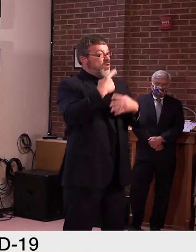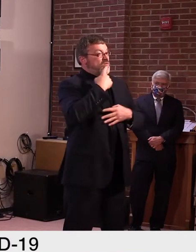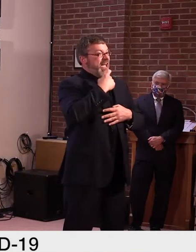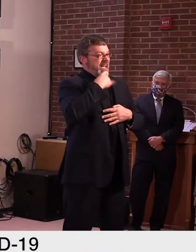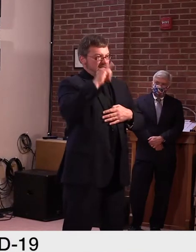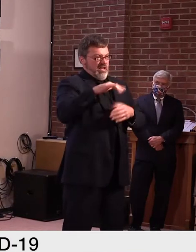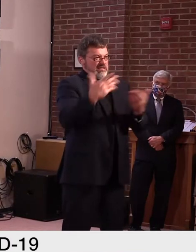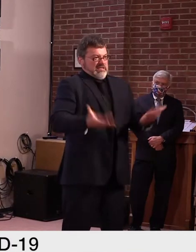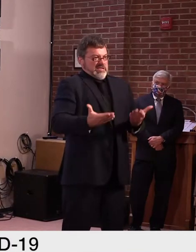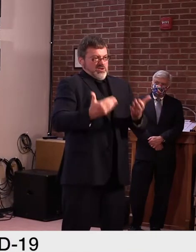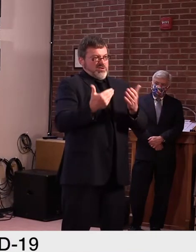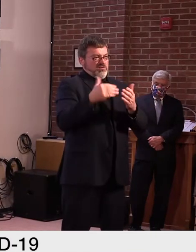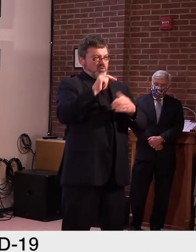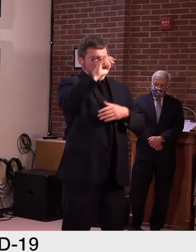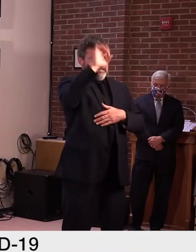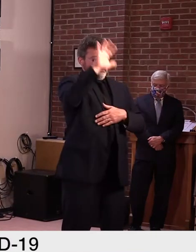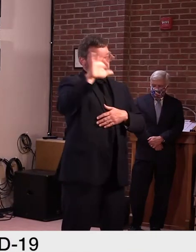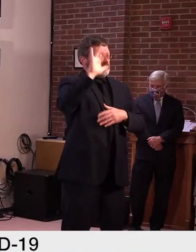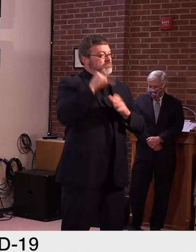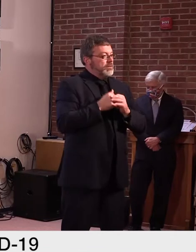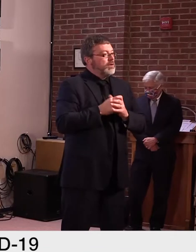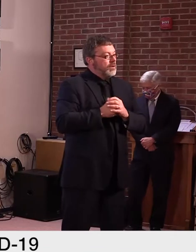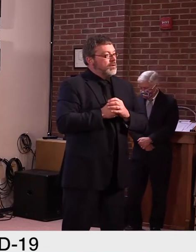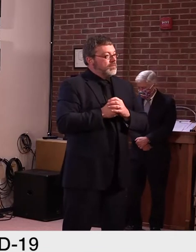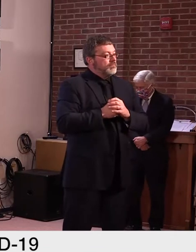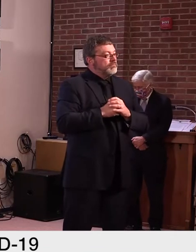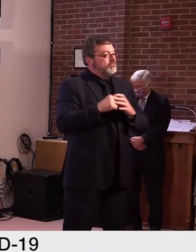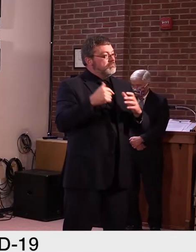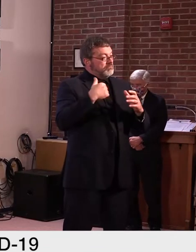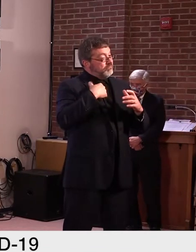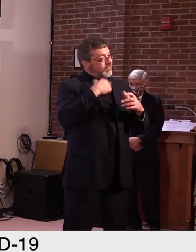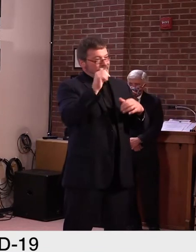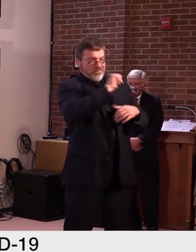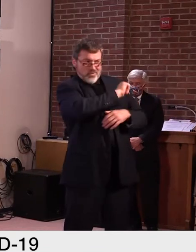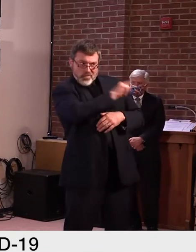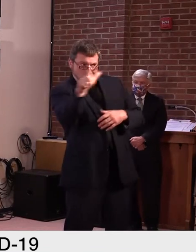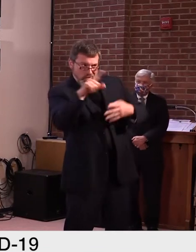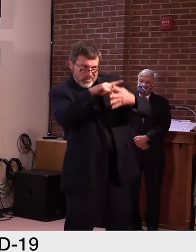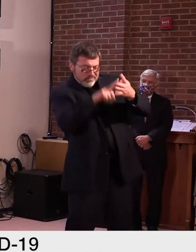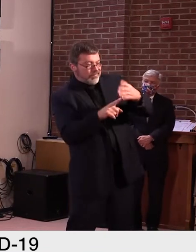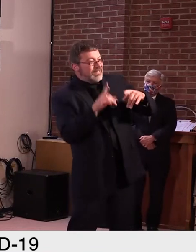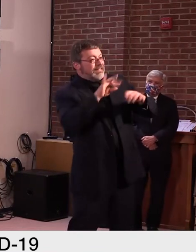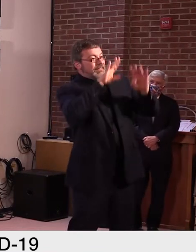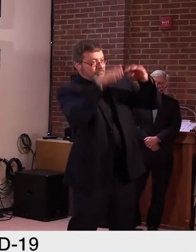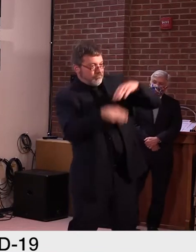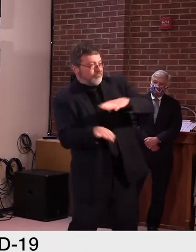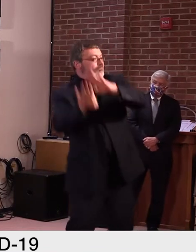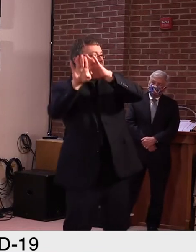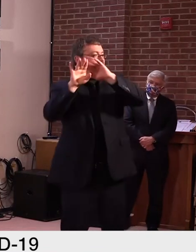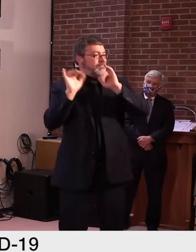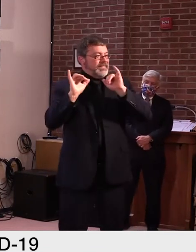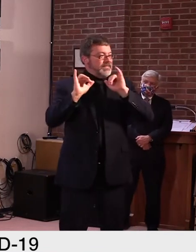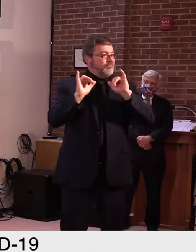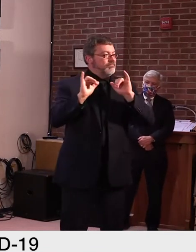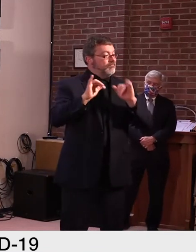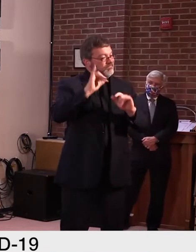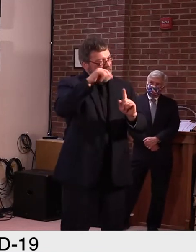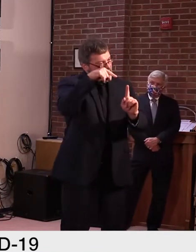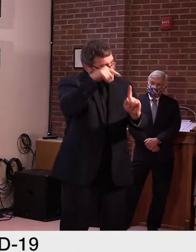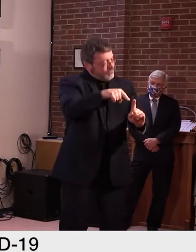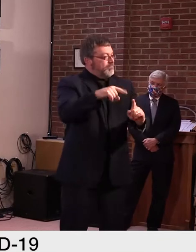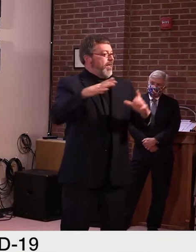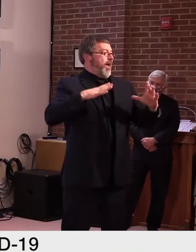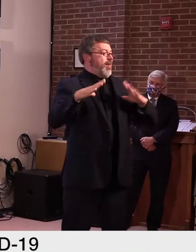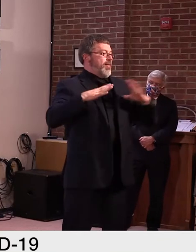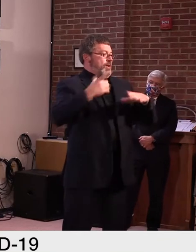potentially in testing over the Labor Day weekend or based on activity over Labor Day weekend. So we'll keep a close eye on that, like I